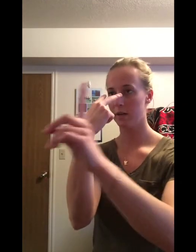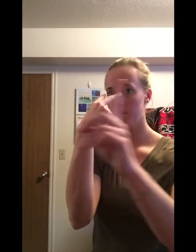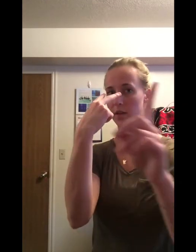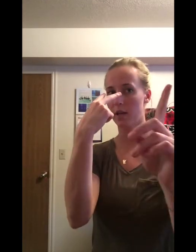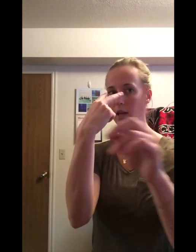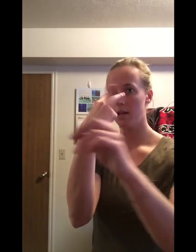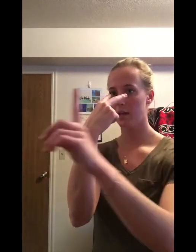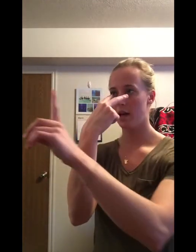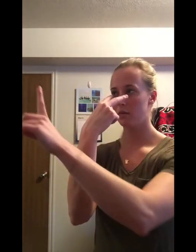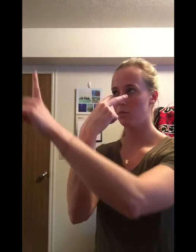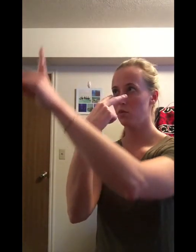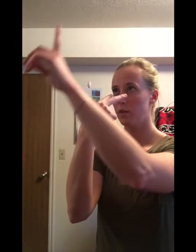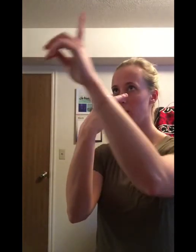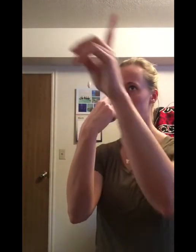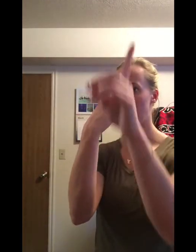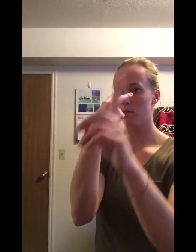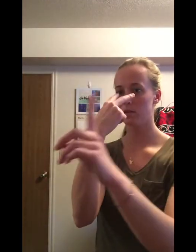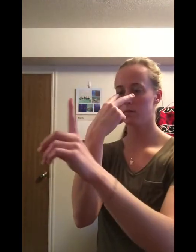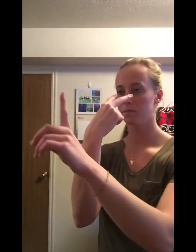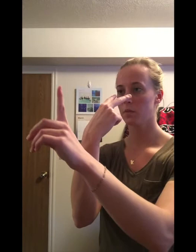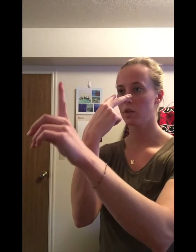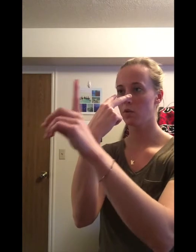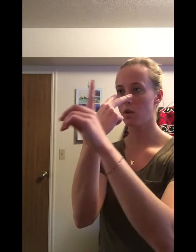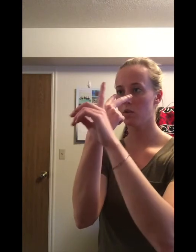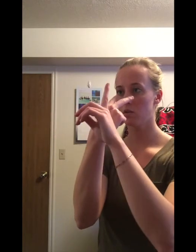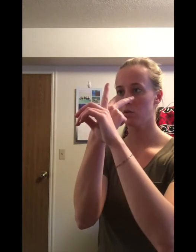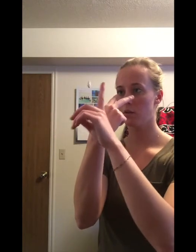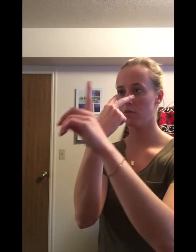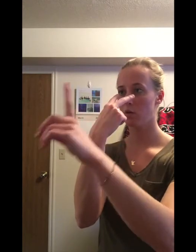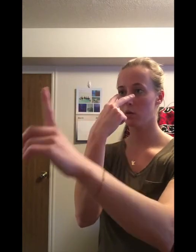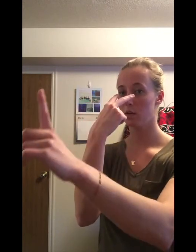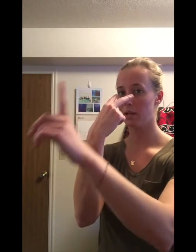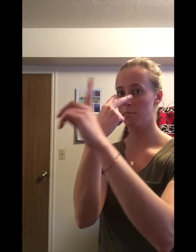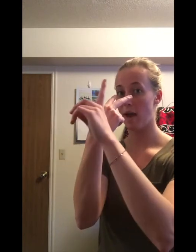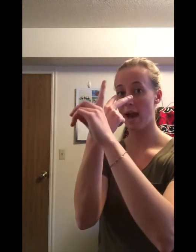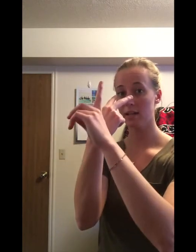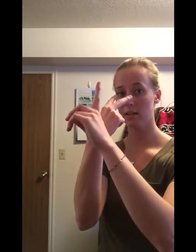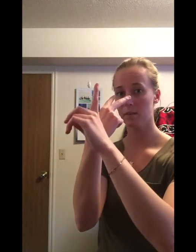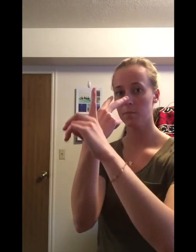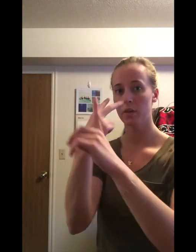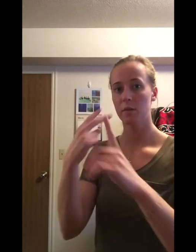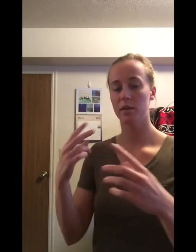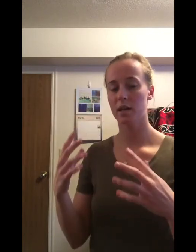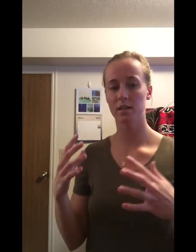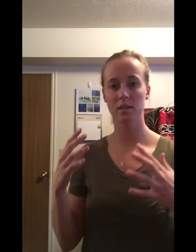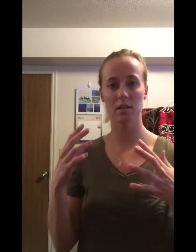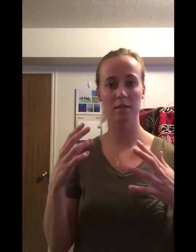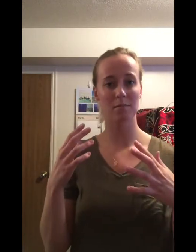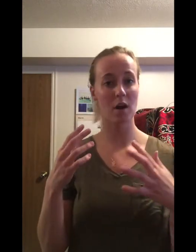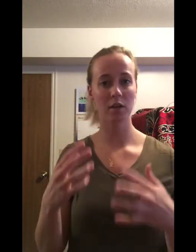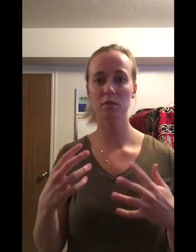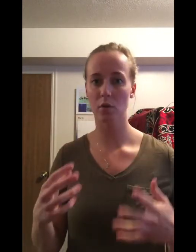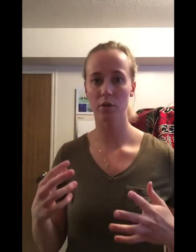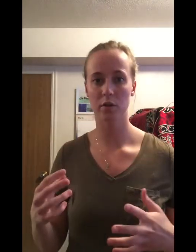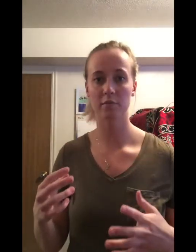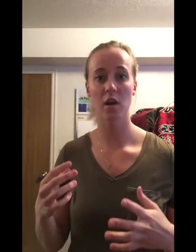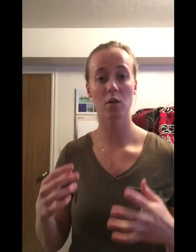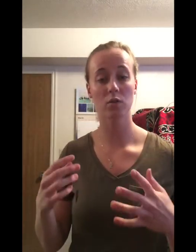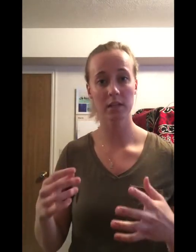and kind of move it around. You can also move it forward and back because the oculomotor nerve, not only